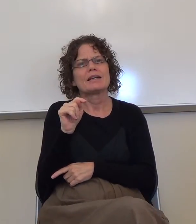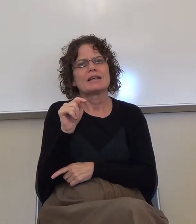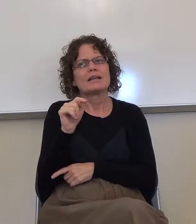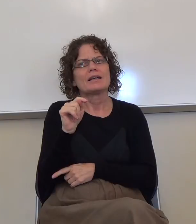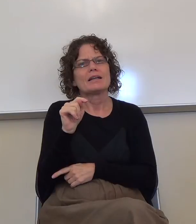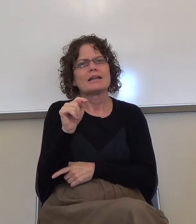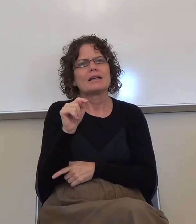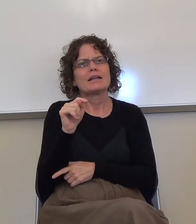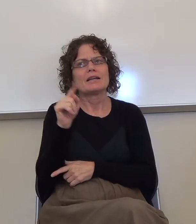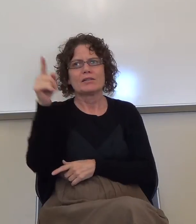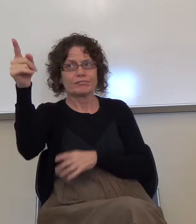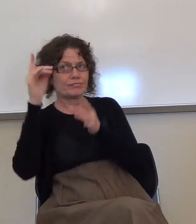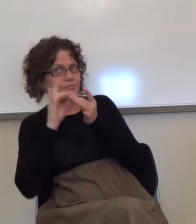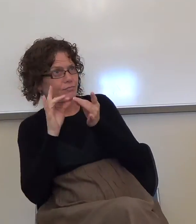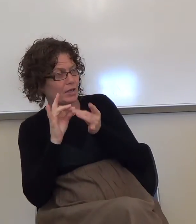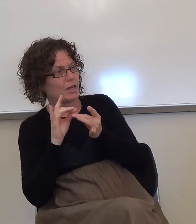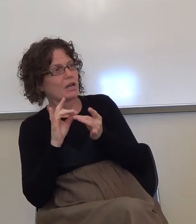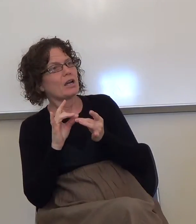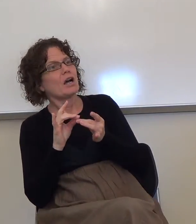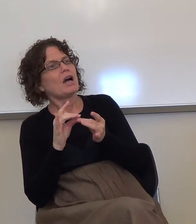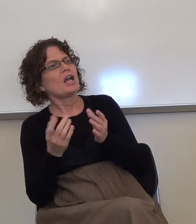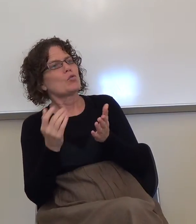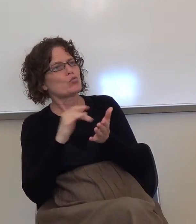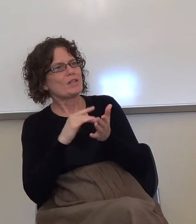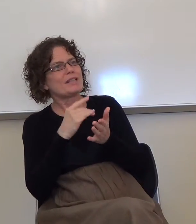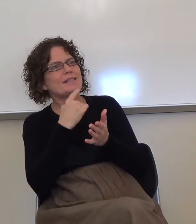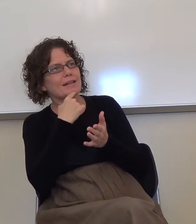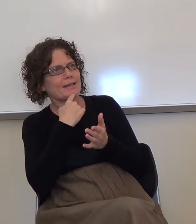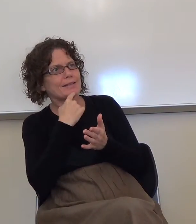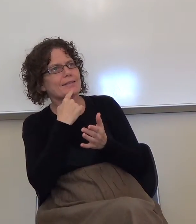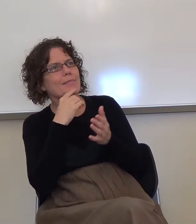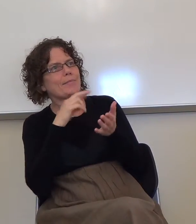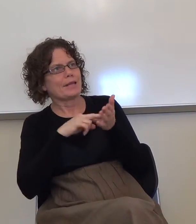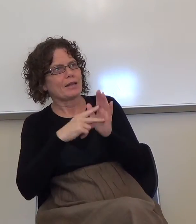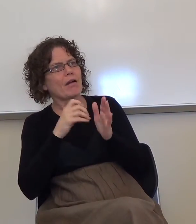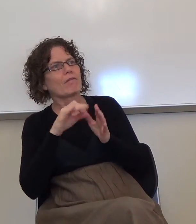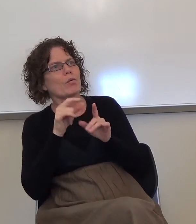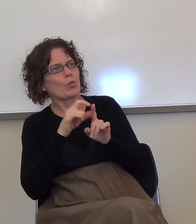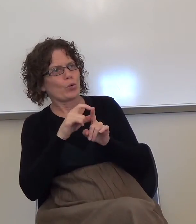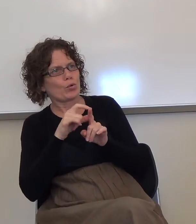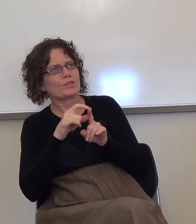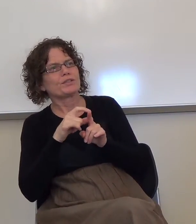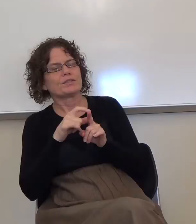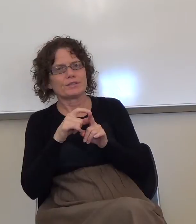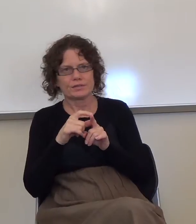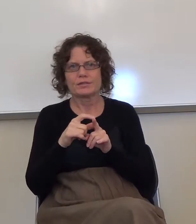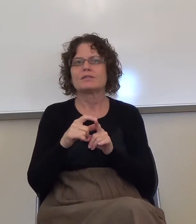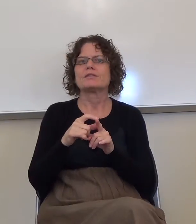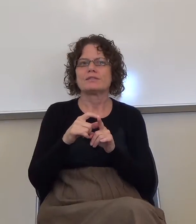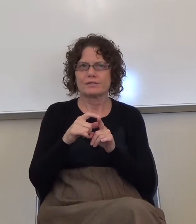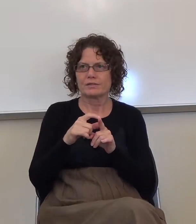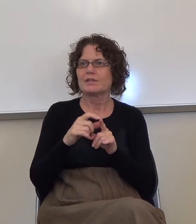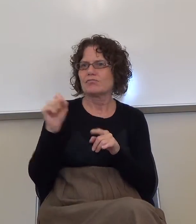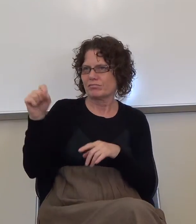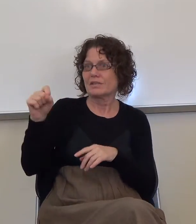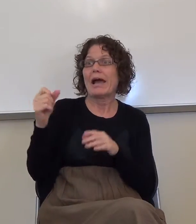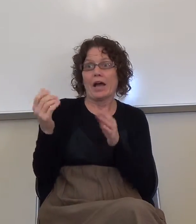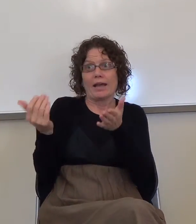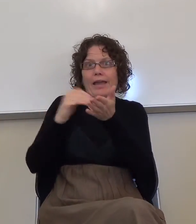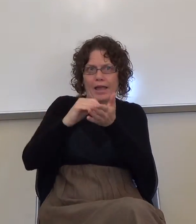It restates the meaning of the word. Yeah. Again. Read. Yeah.